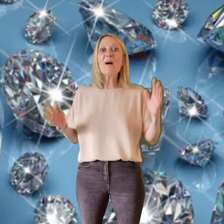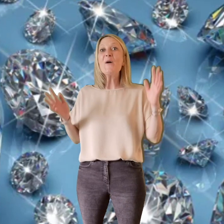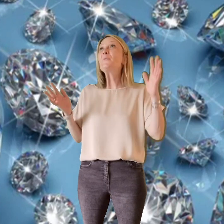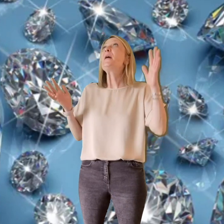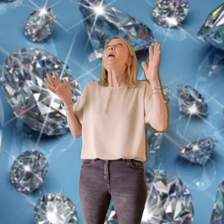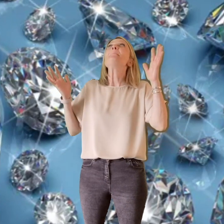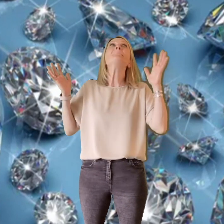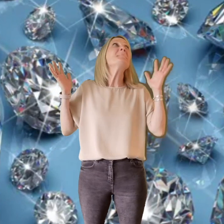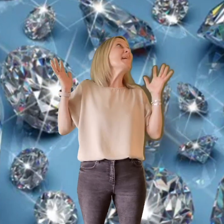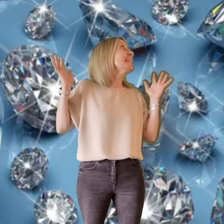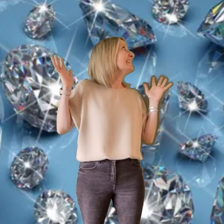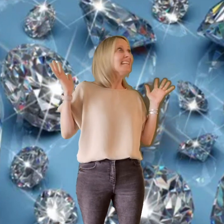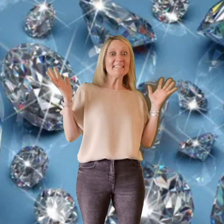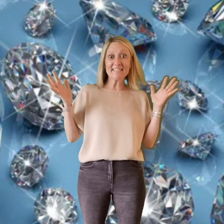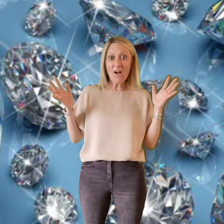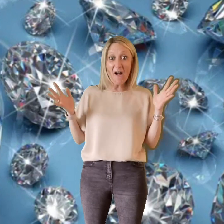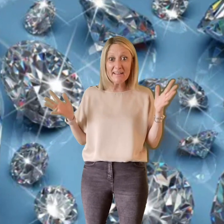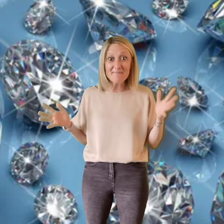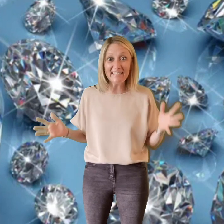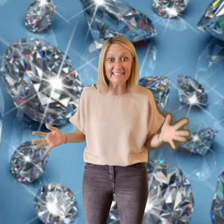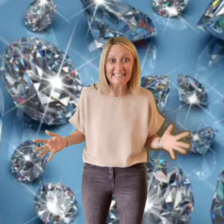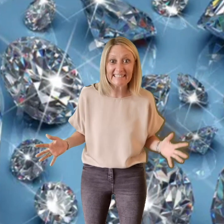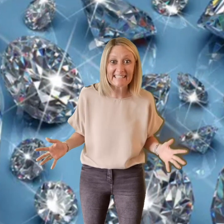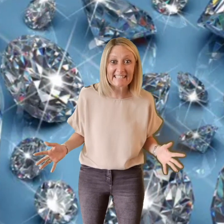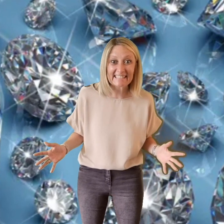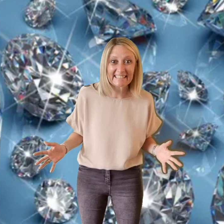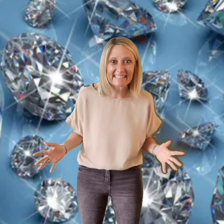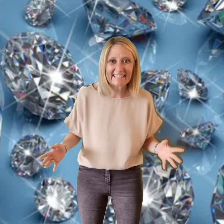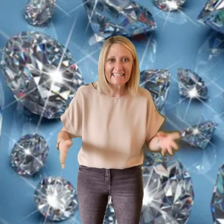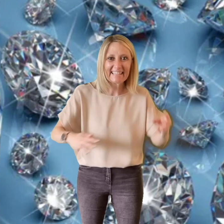so many diamonds